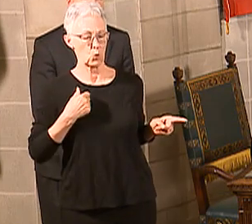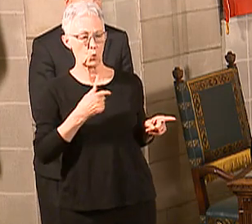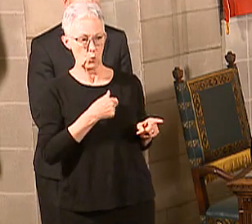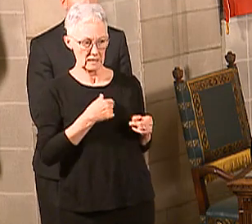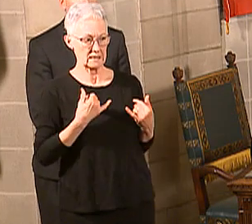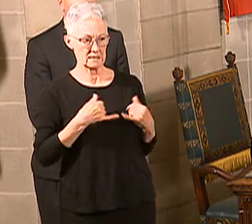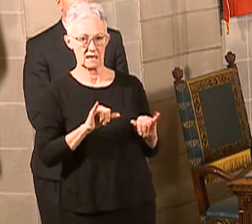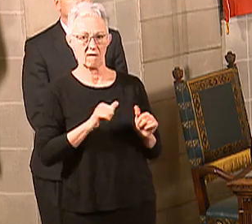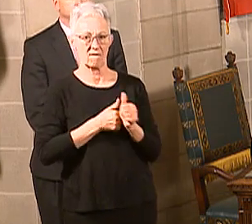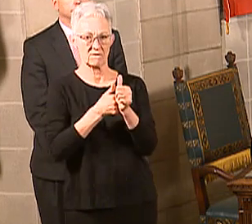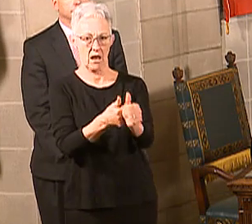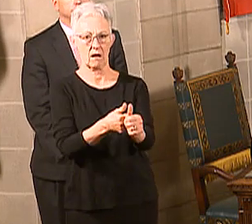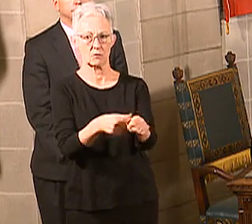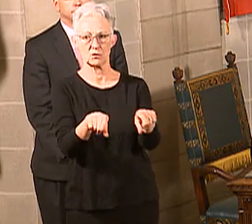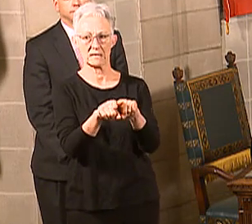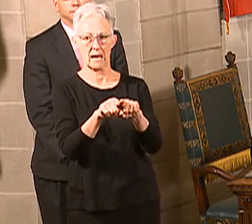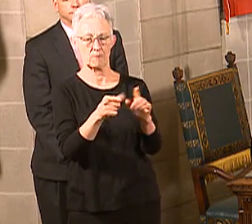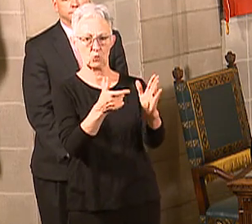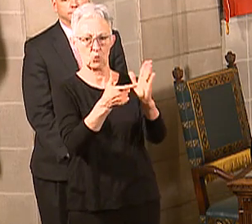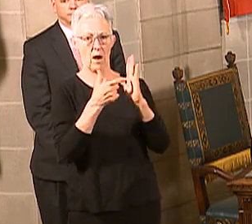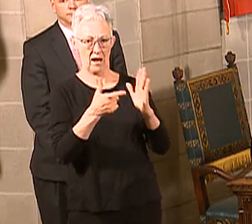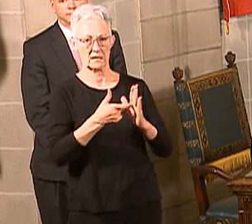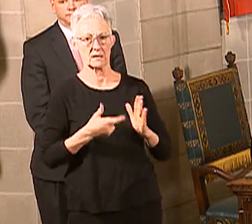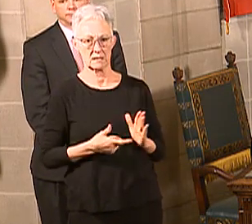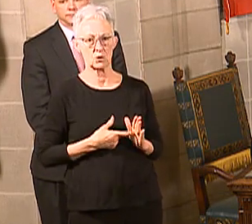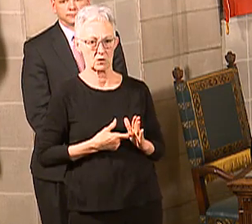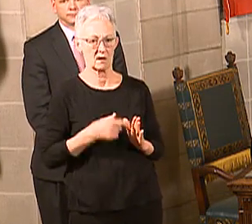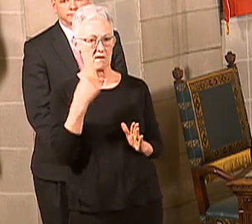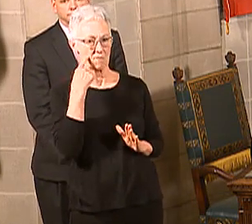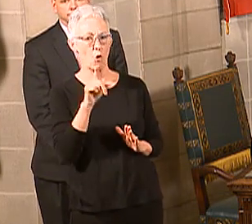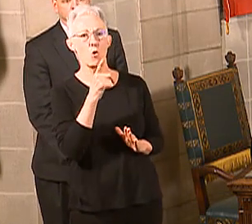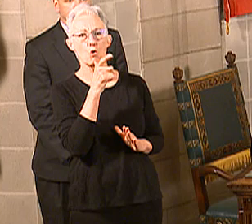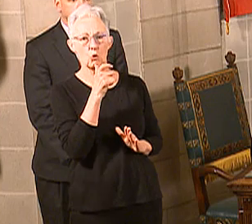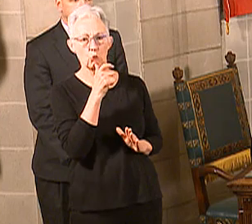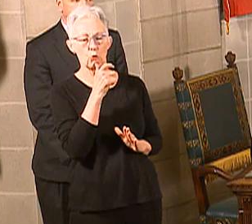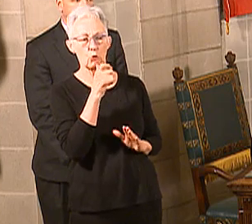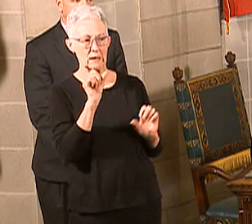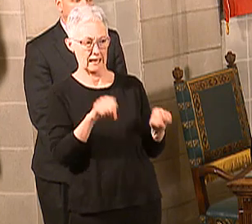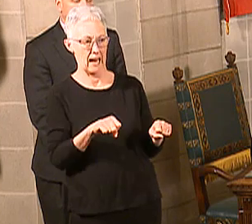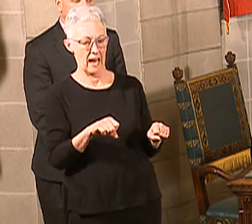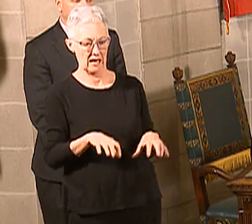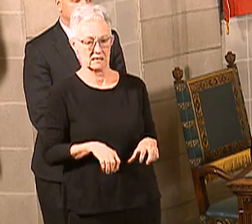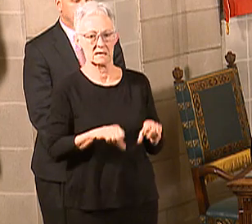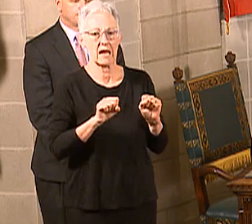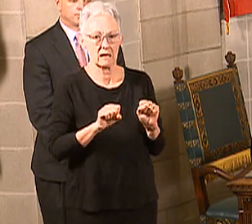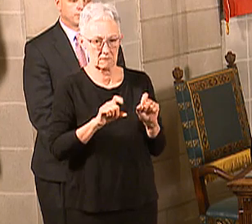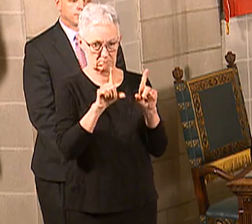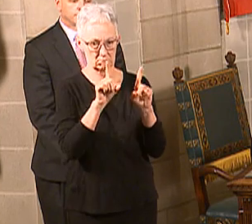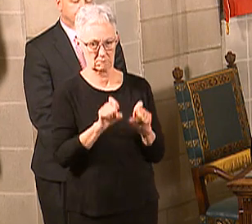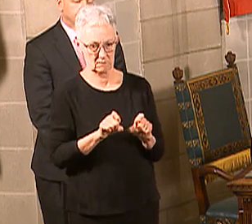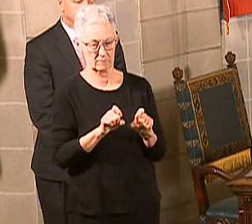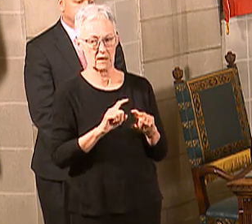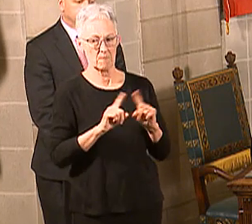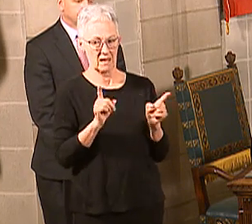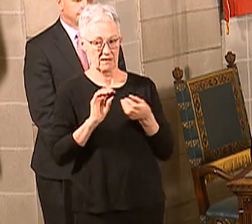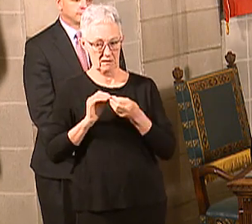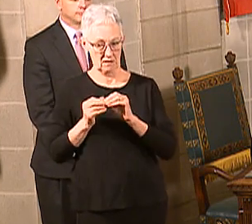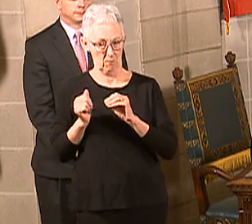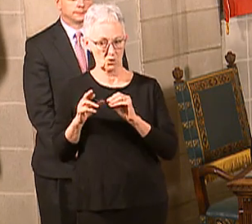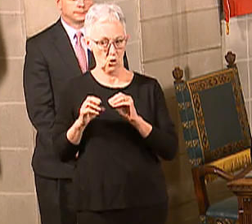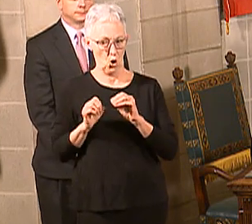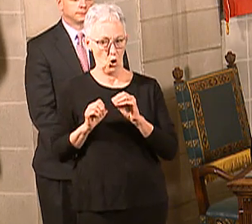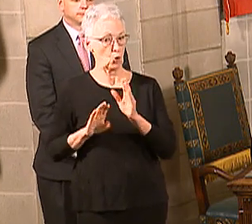governor mentioned, as far as whose criteria for testing. Although you're seeing the numbers go up because we are concentrating more